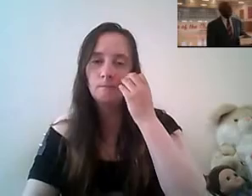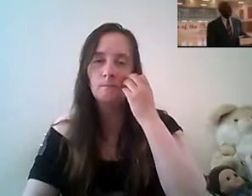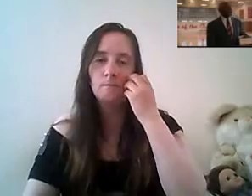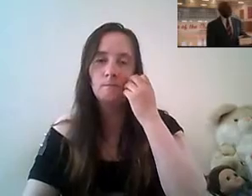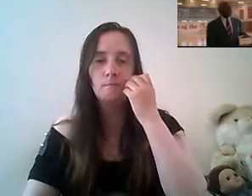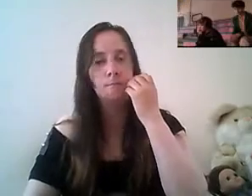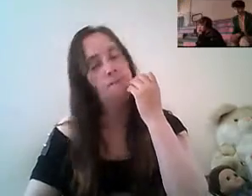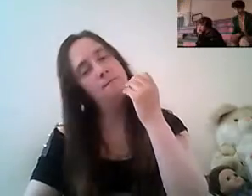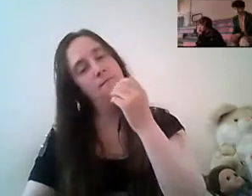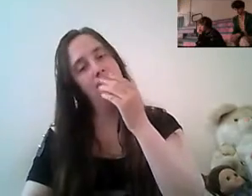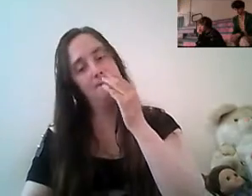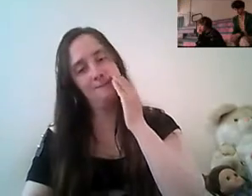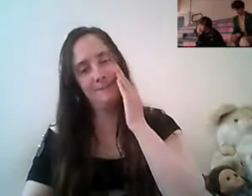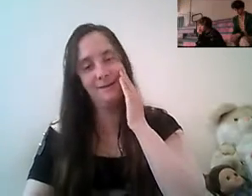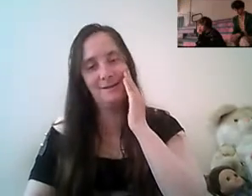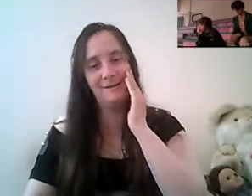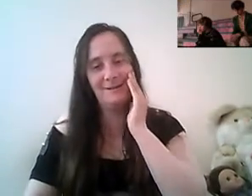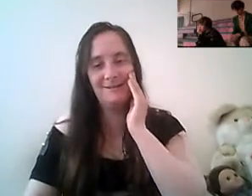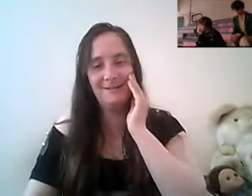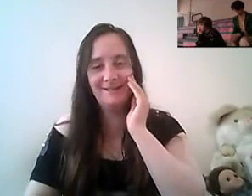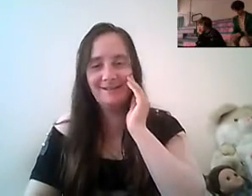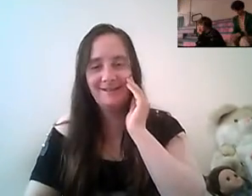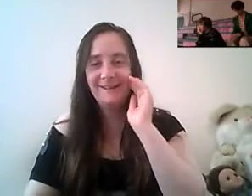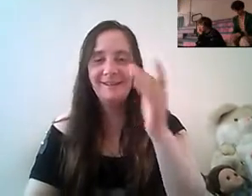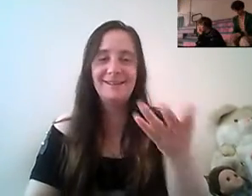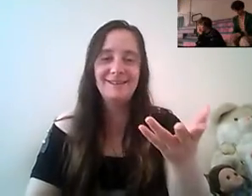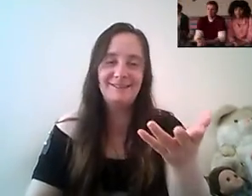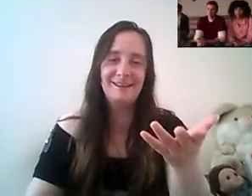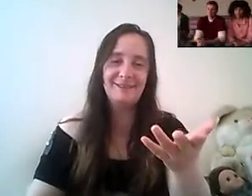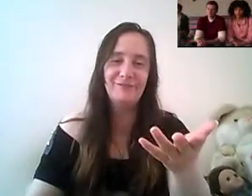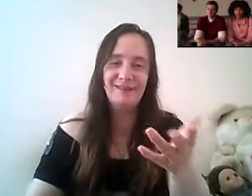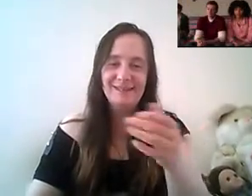disrespect you have disrespected his dance face